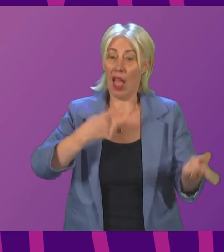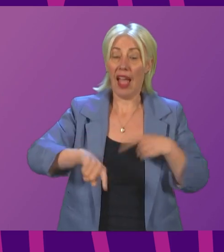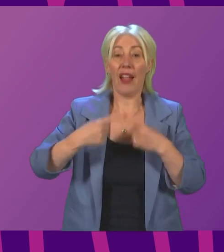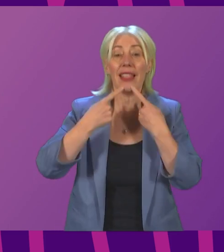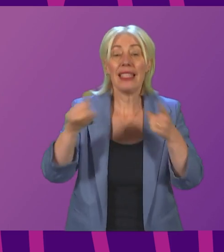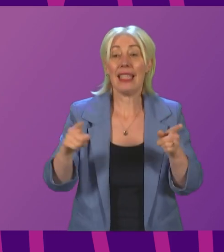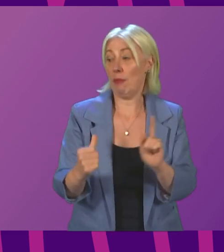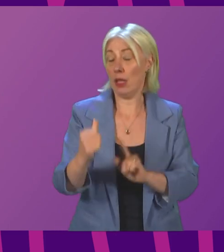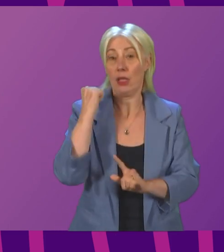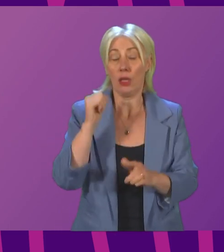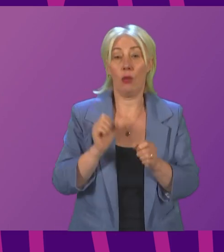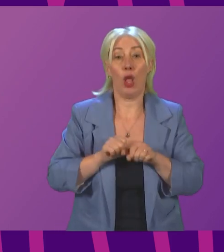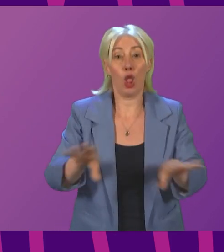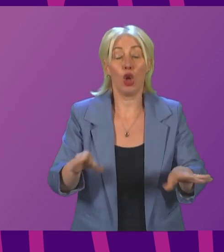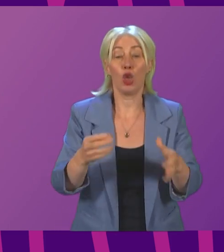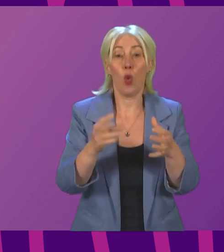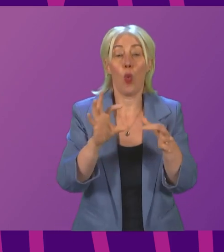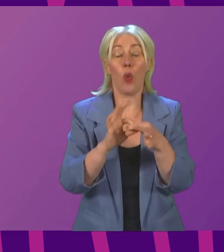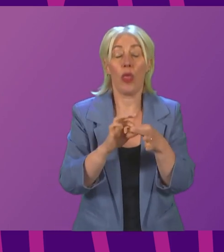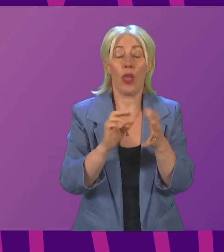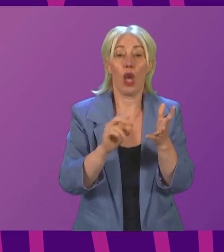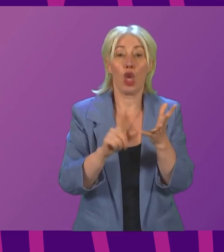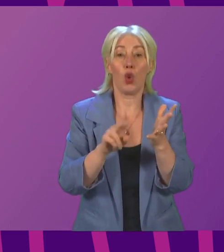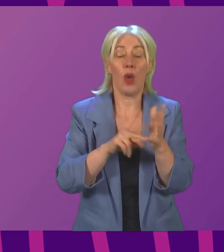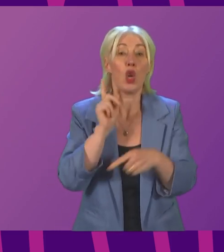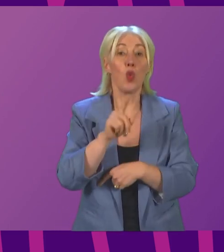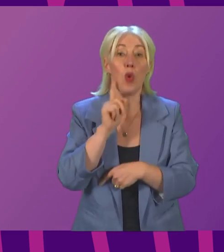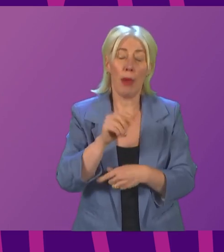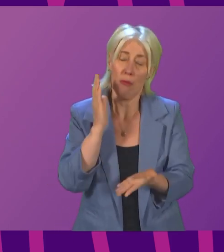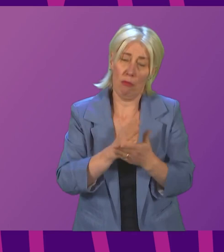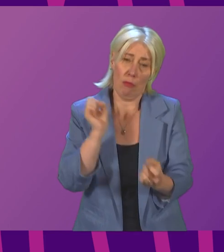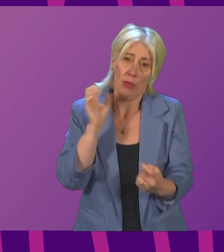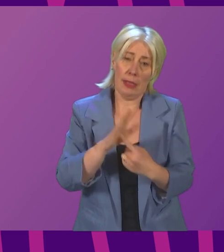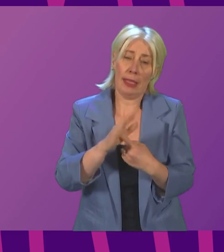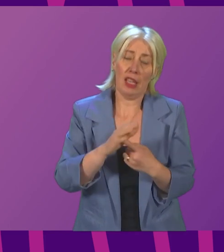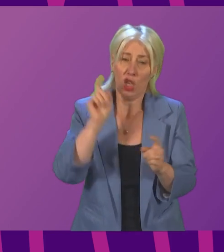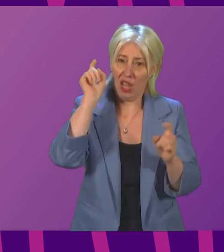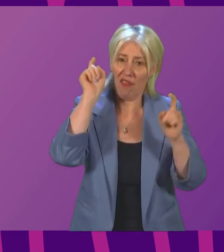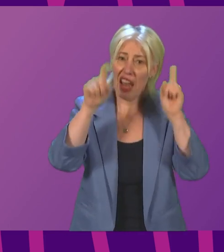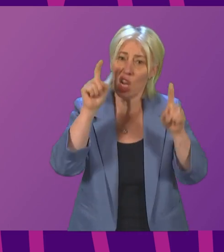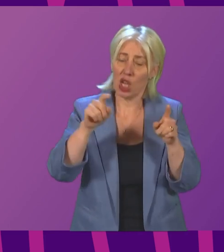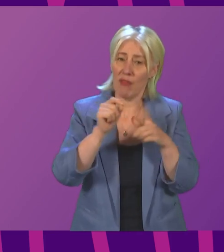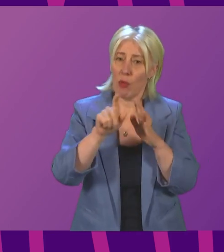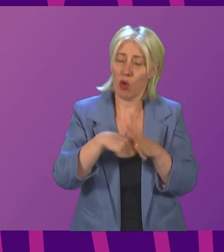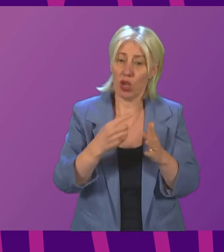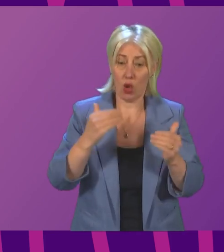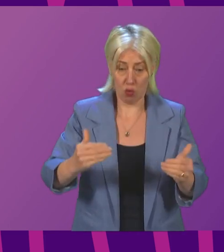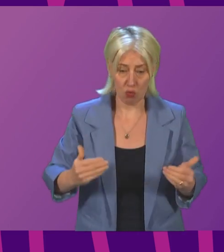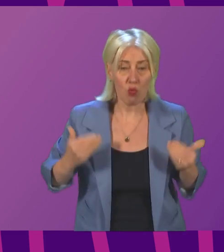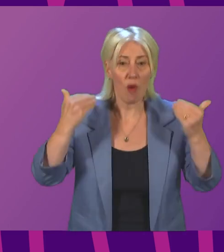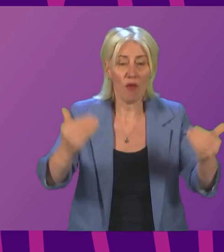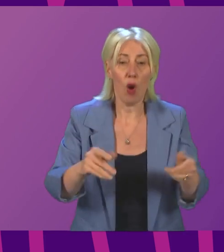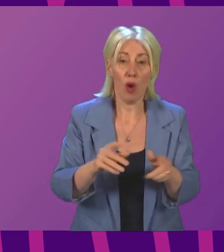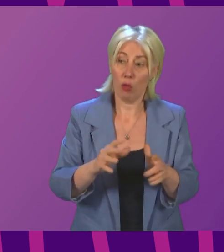launched in Glasgow in partnership with UN Women a significant initiative is an important part of trying to drive that forward and we'll be encouraging